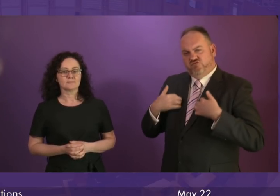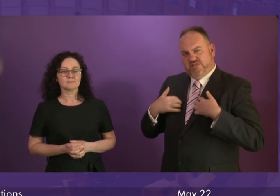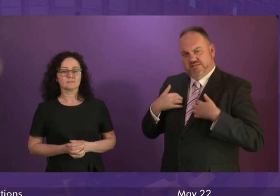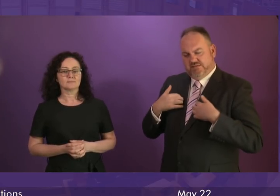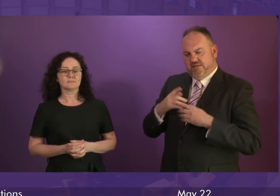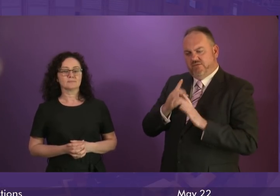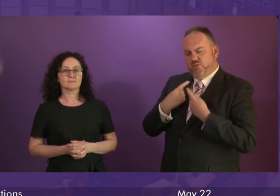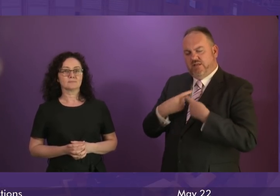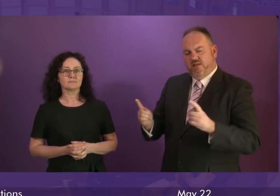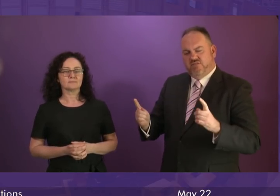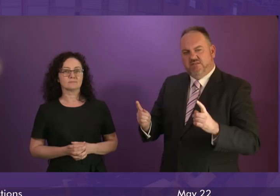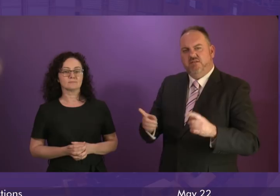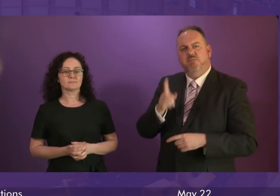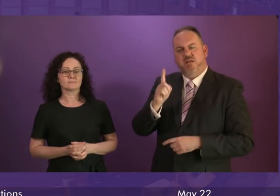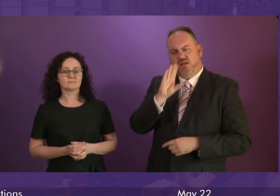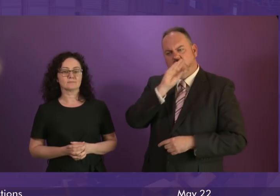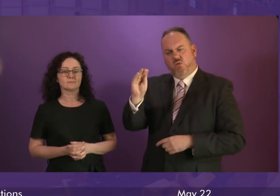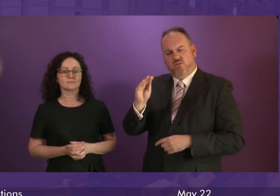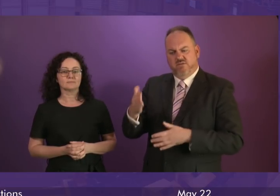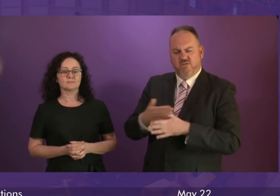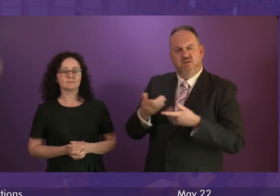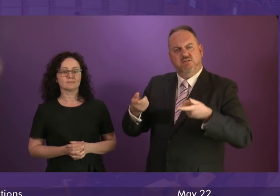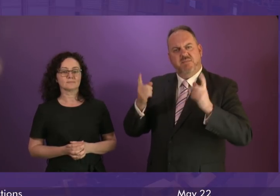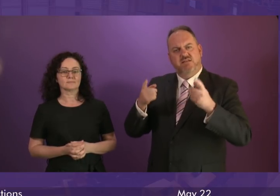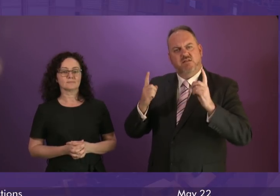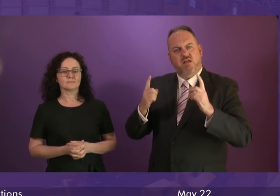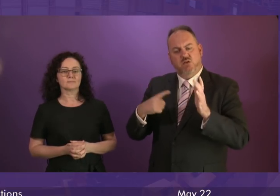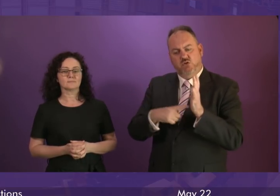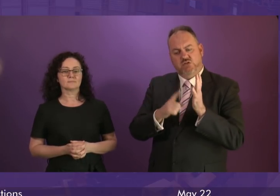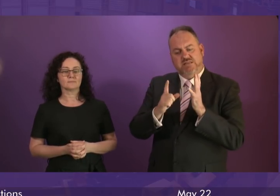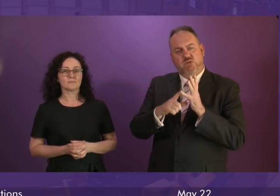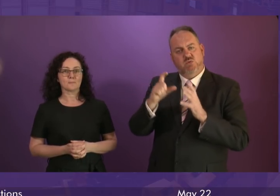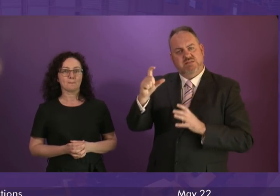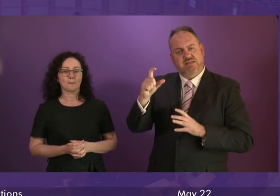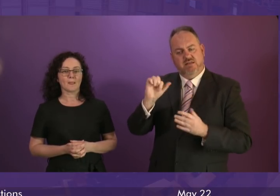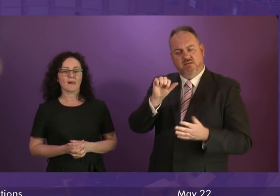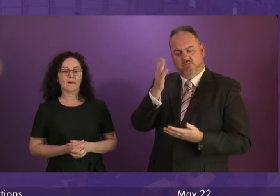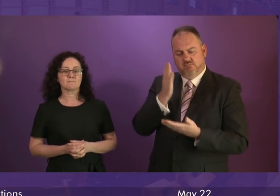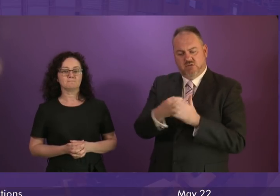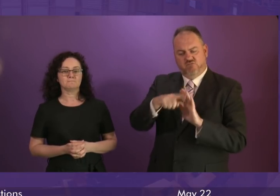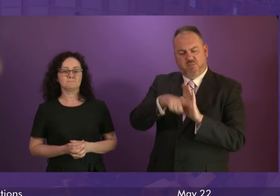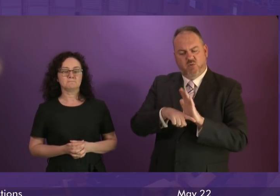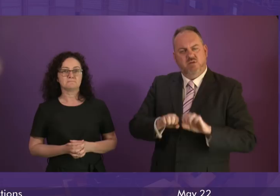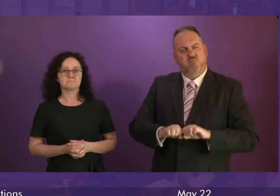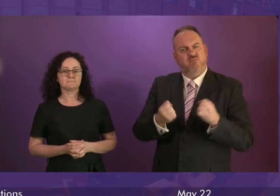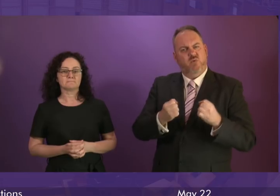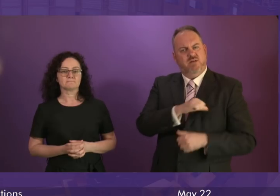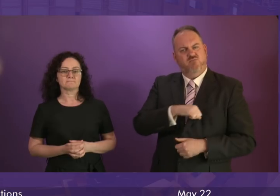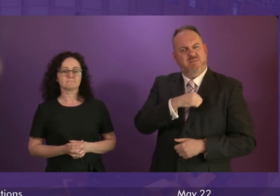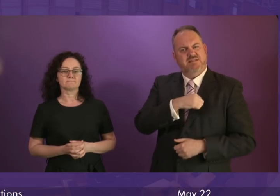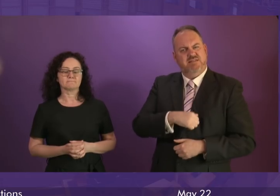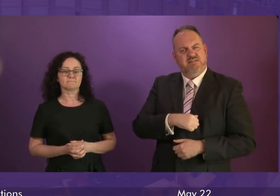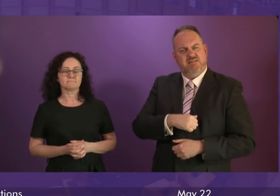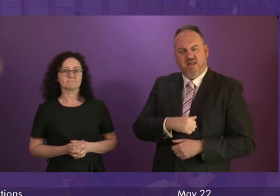ago I raised with the First Minister a new Scottish TUC report entitled Broken Promises and Offshore Jobs.